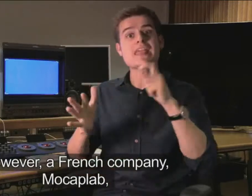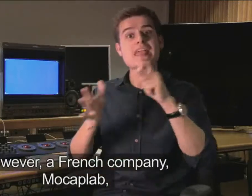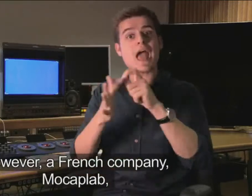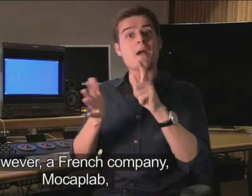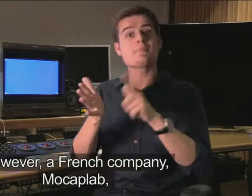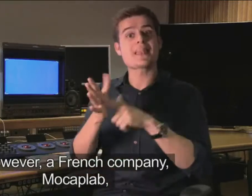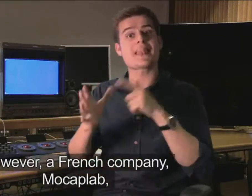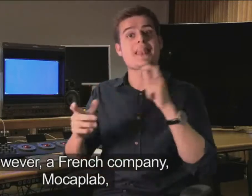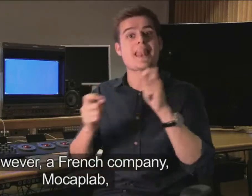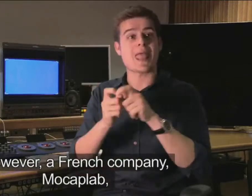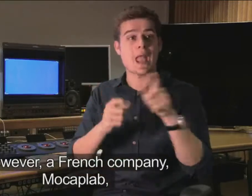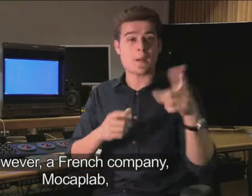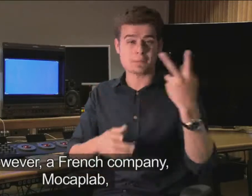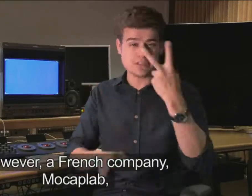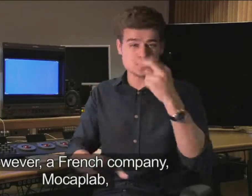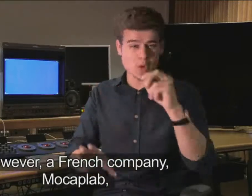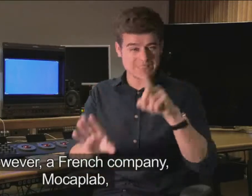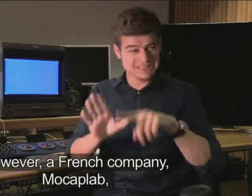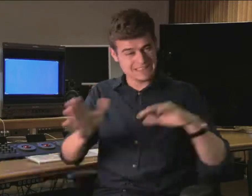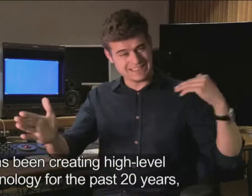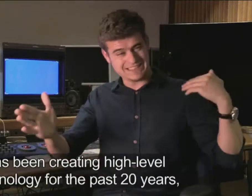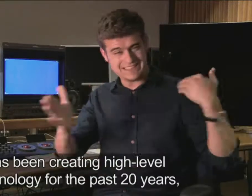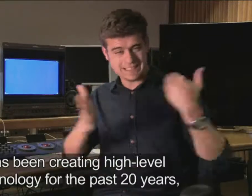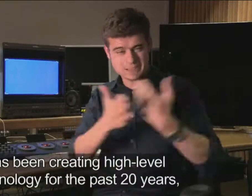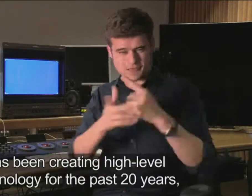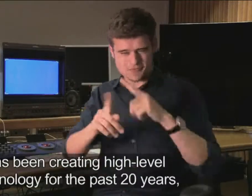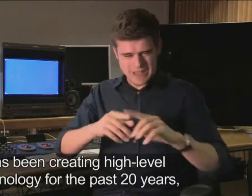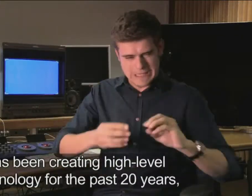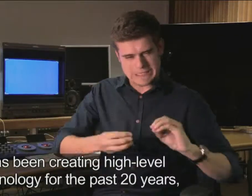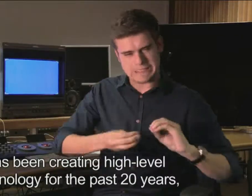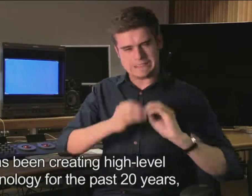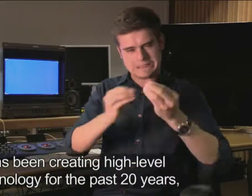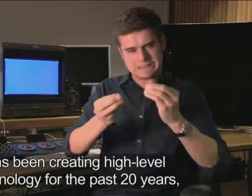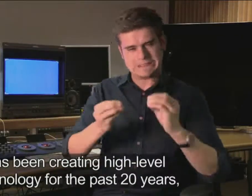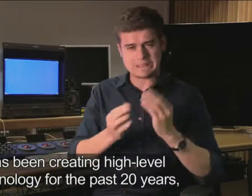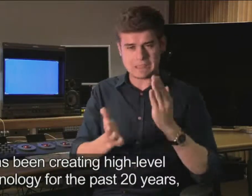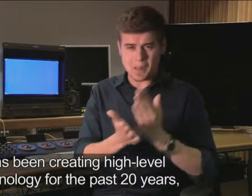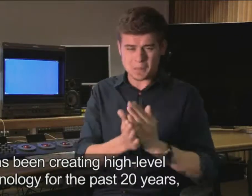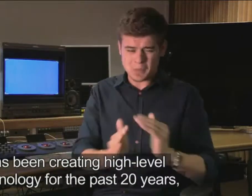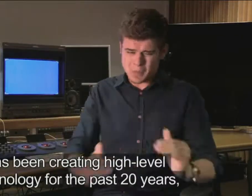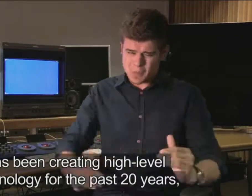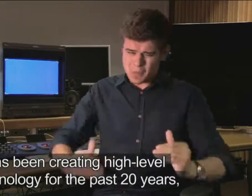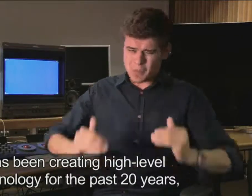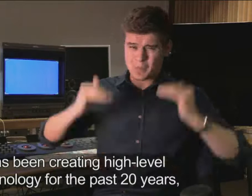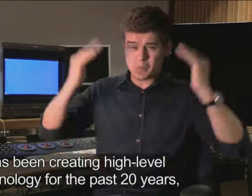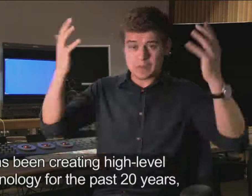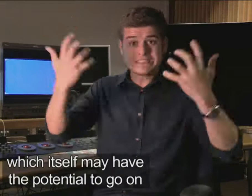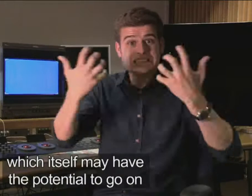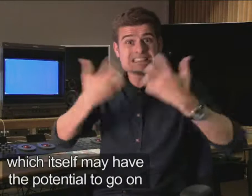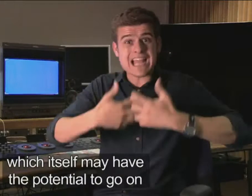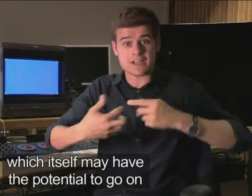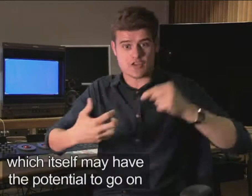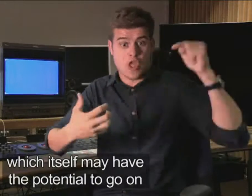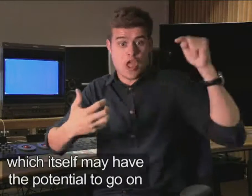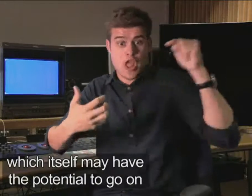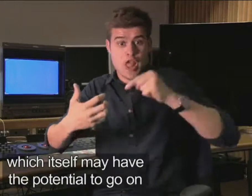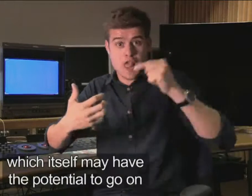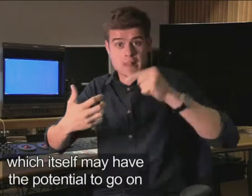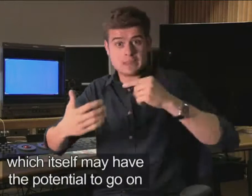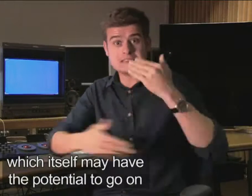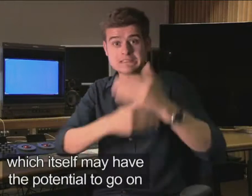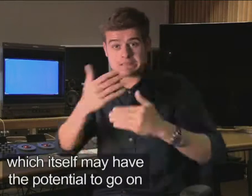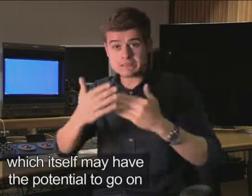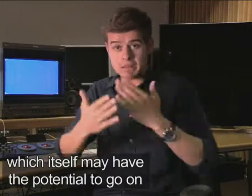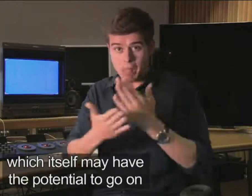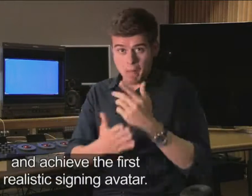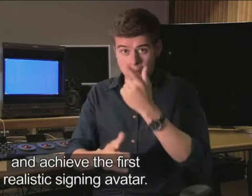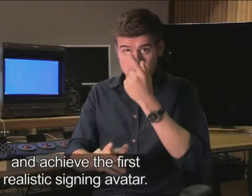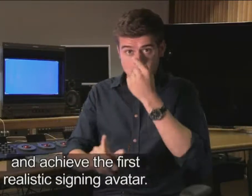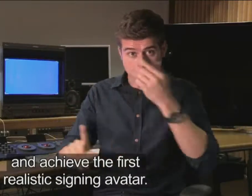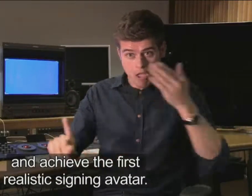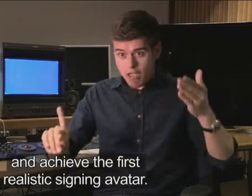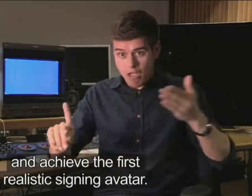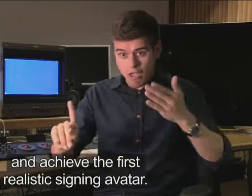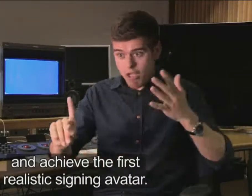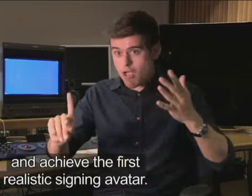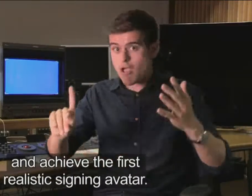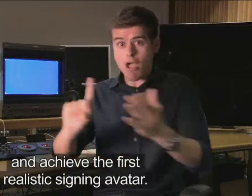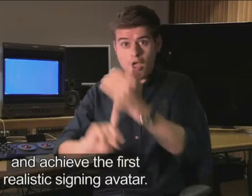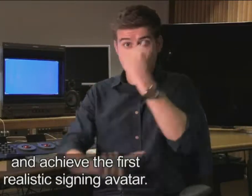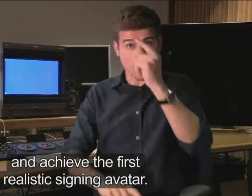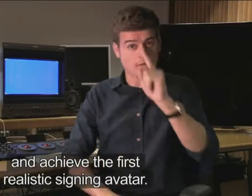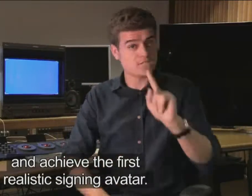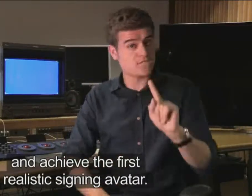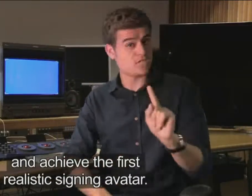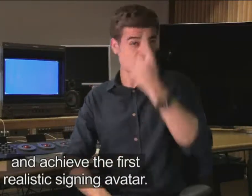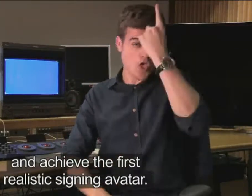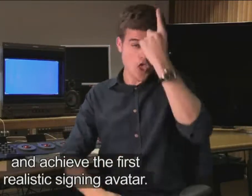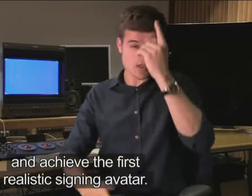has been creating high level technology for the past 20 years, which itself may have the potential to go on and achieve